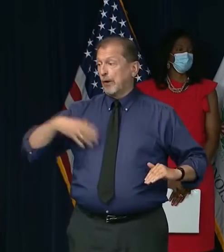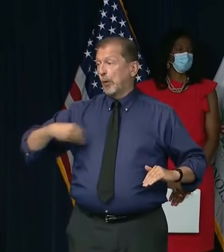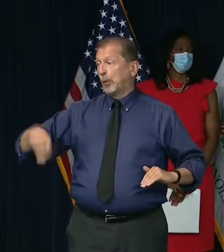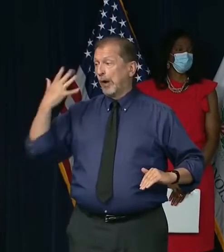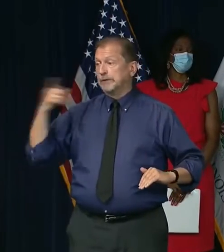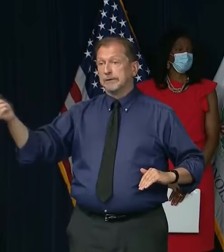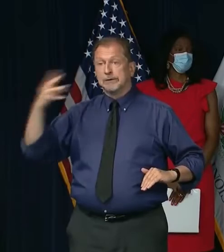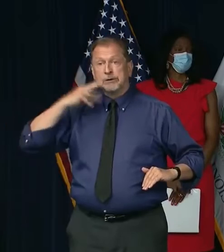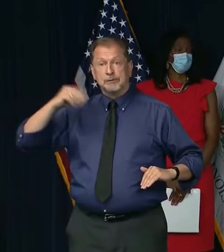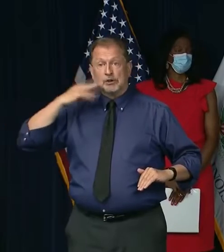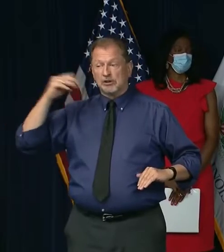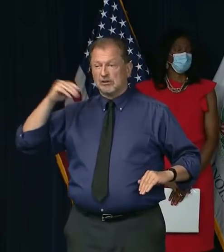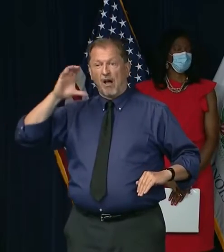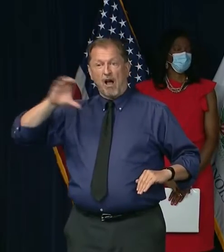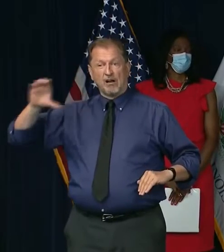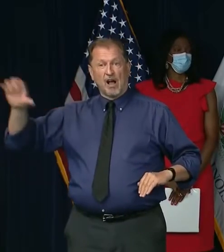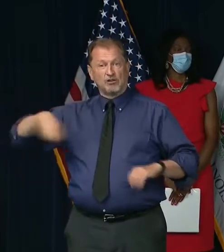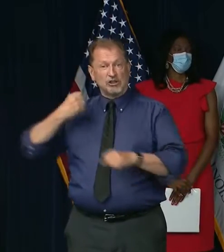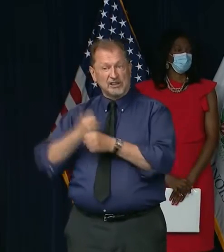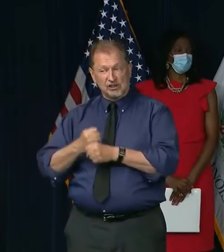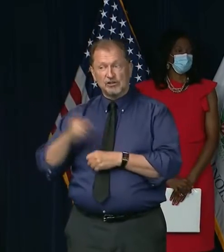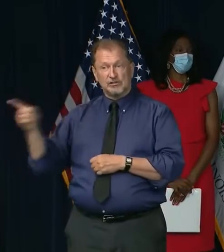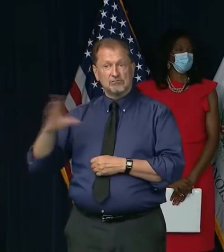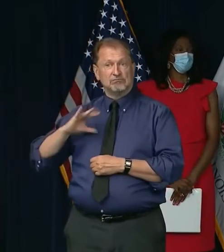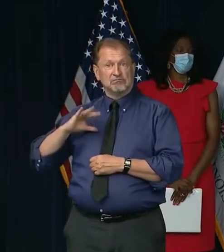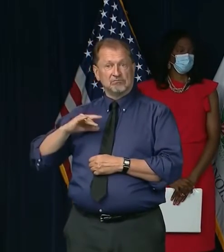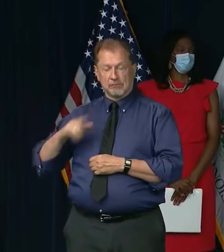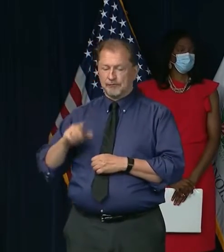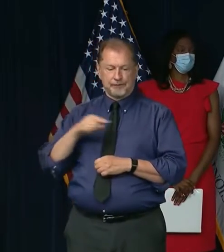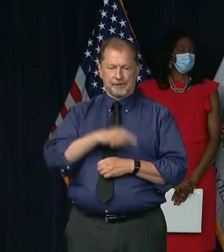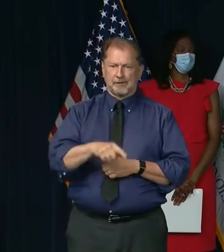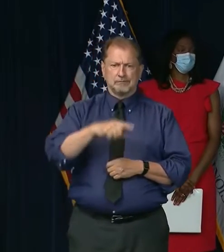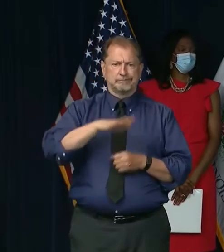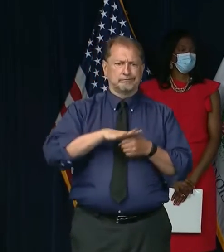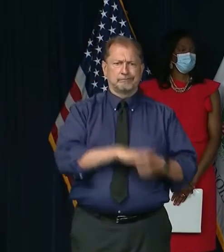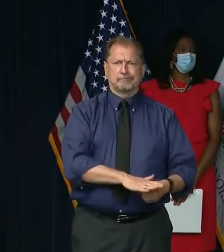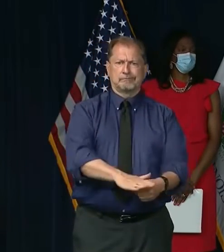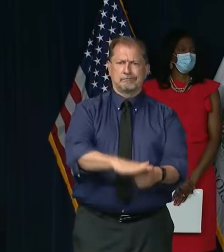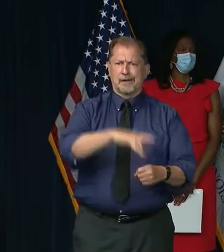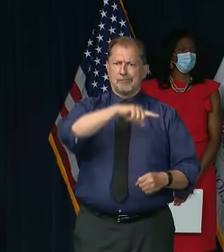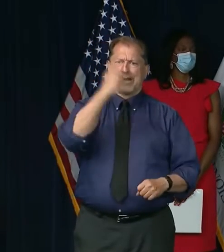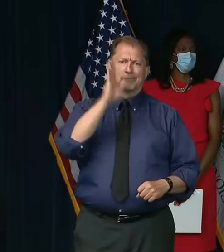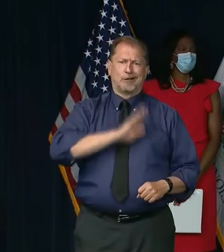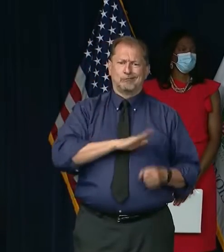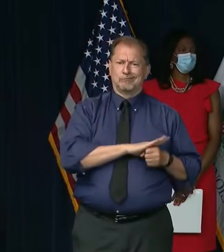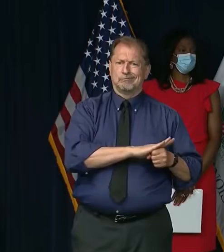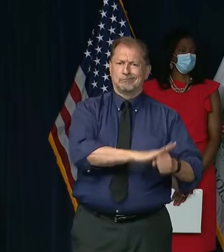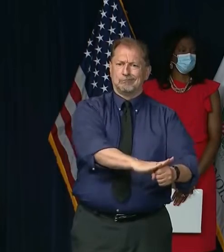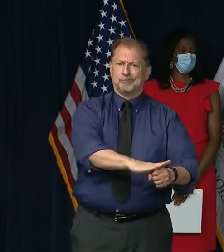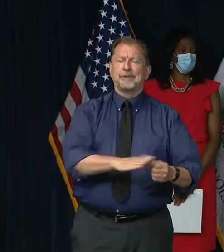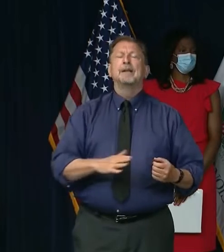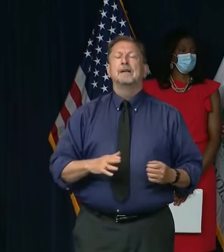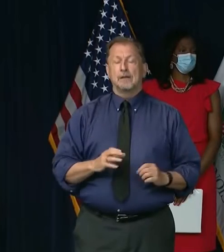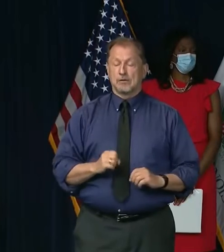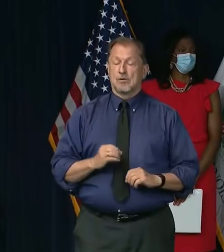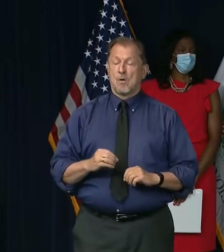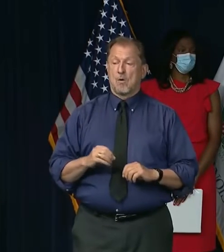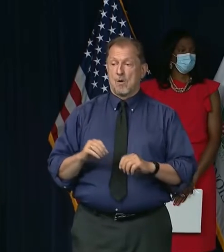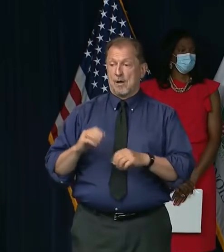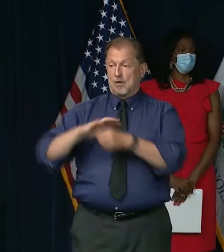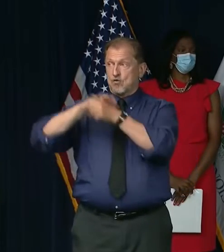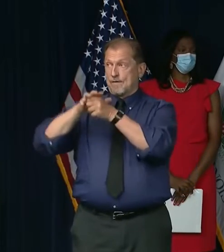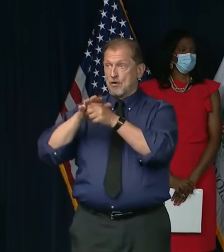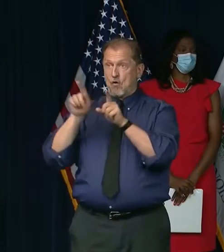experienced for hundreds of years in this country by those communities, it's also being experienced specifically